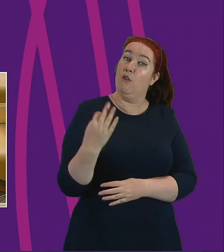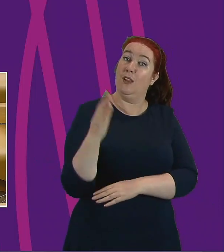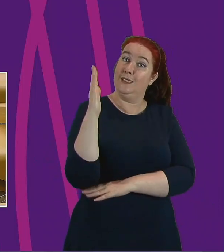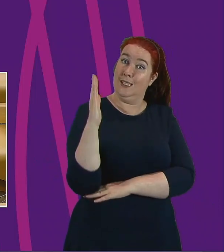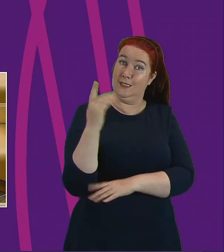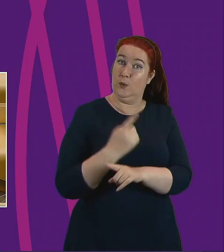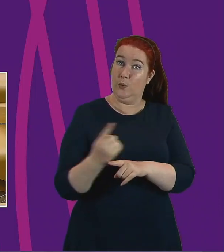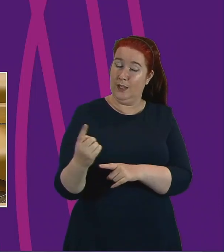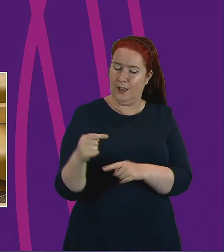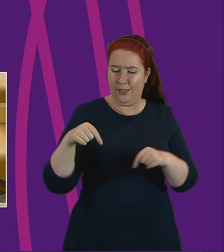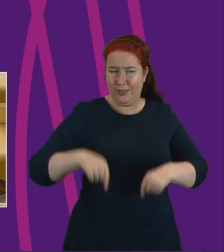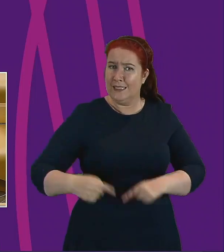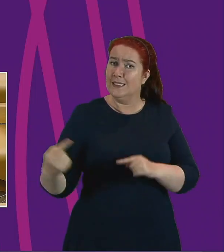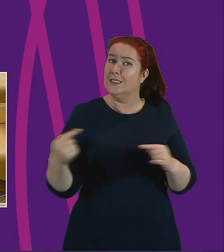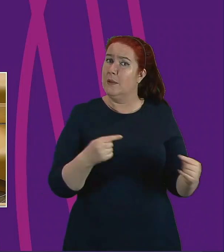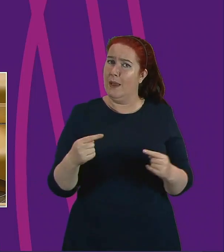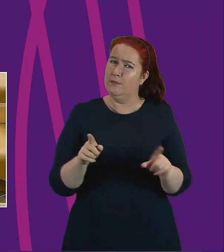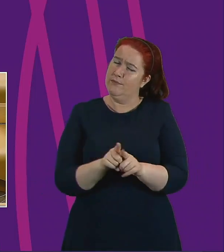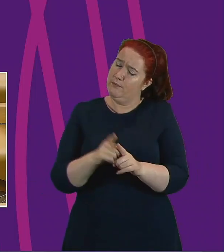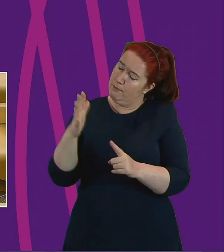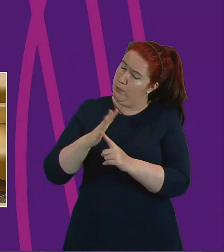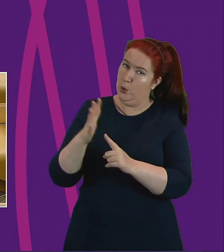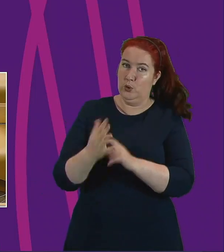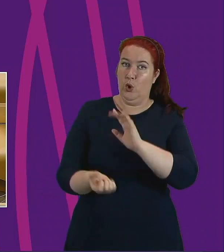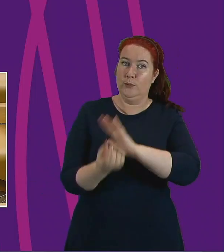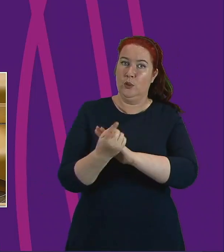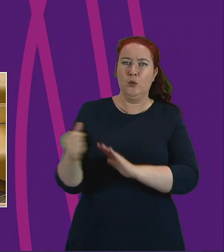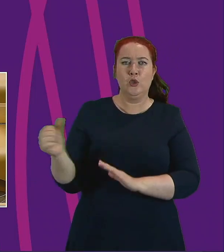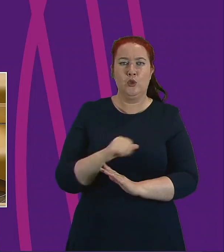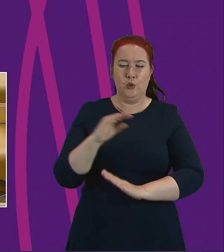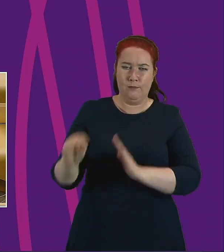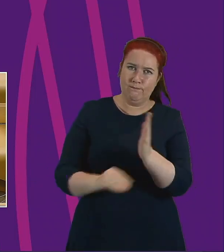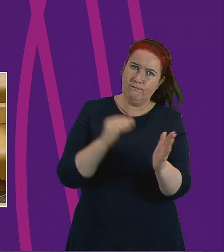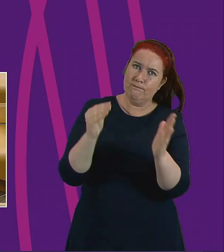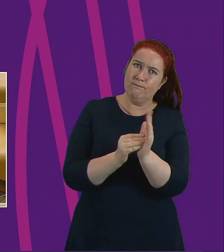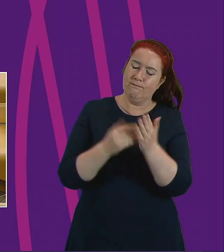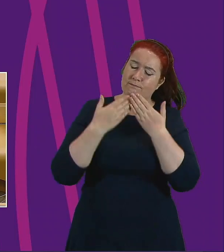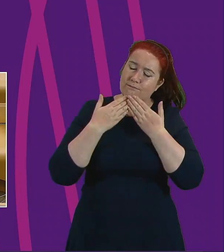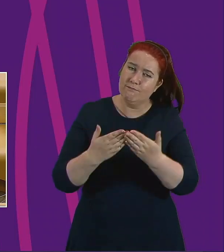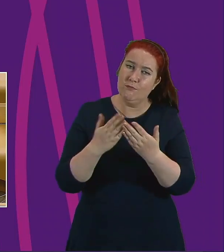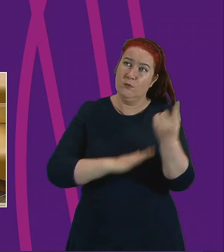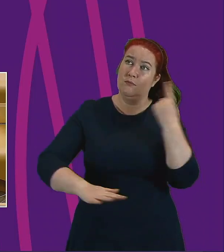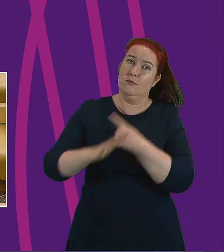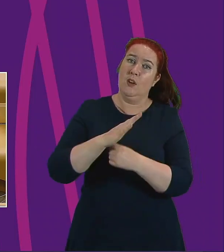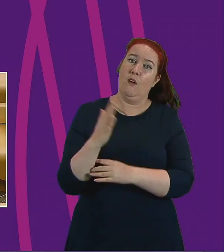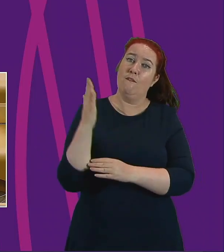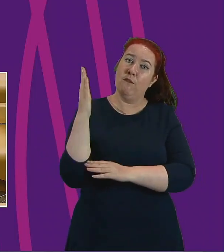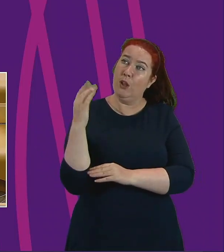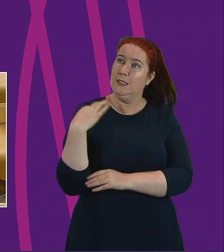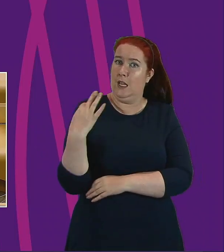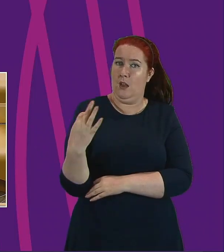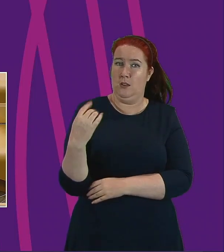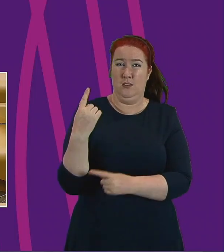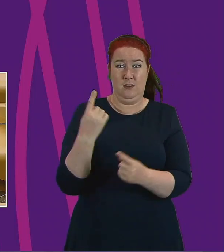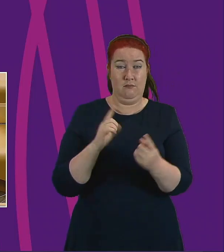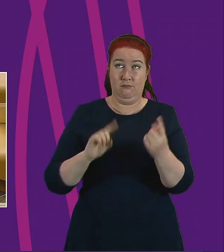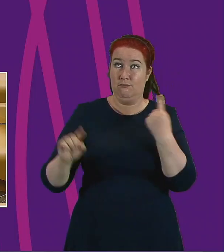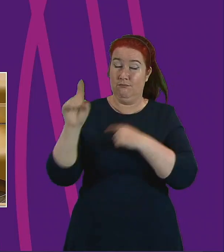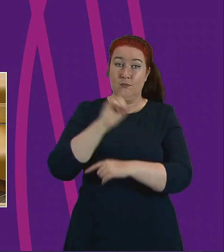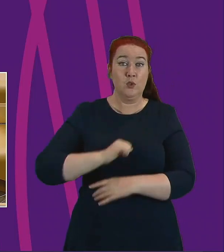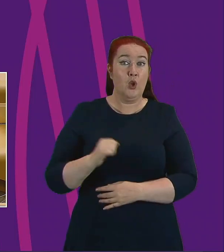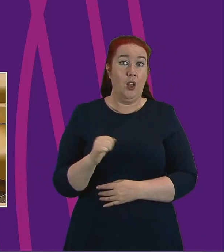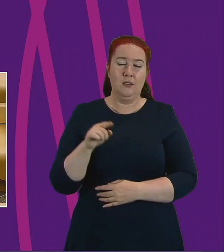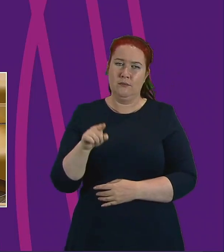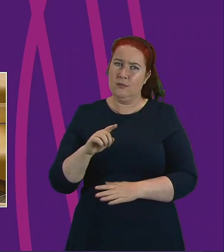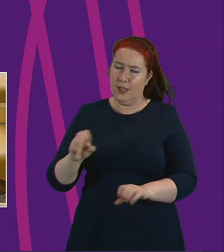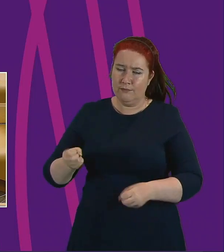important opportunity for us to put on record our thanks to volunteers, up and down the length and breadth of this country, who give of their best to